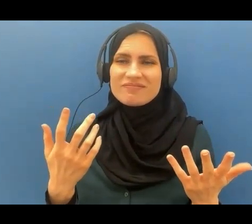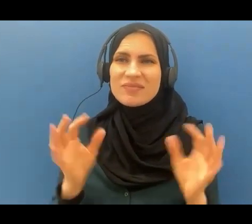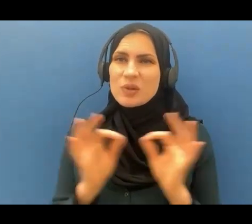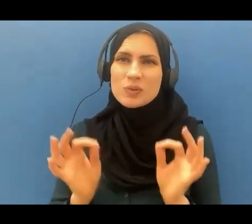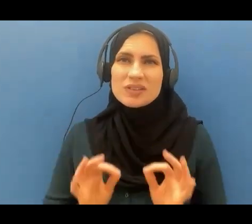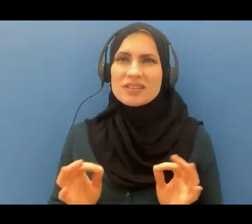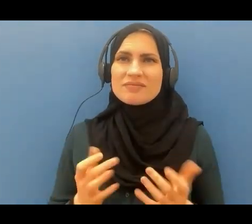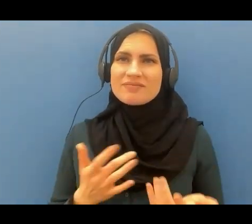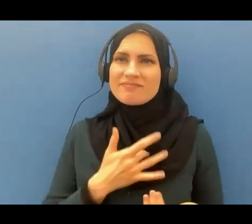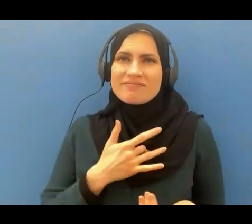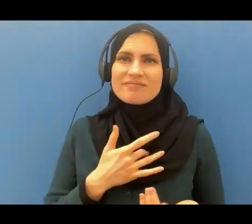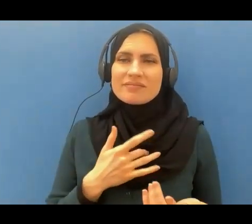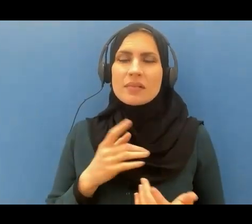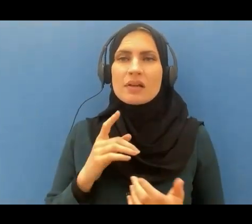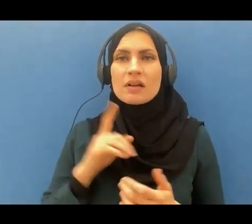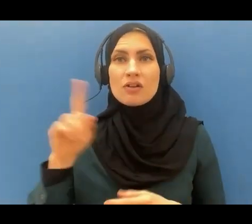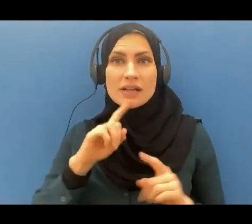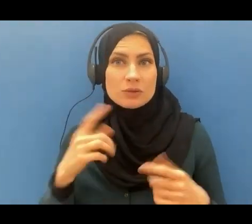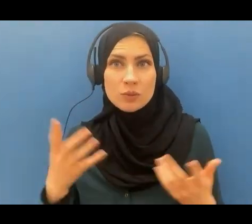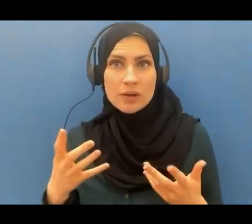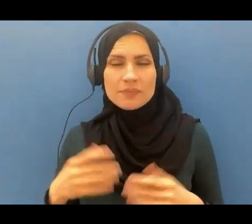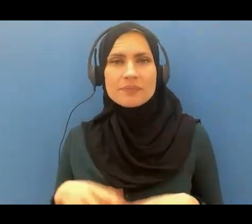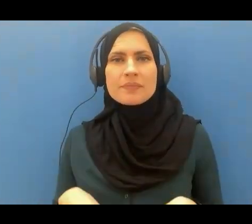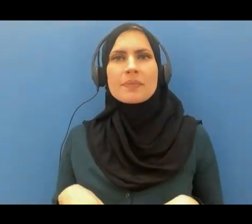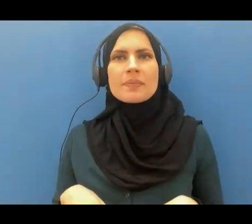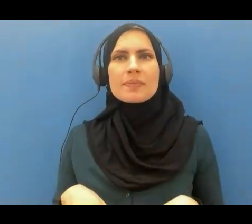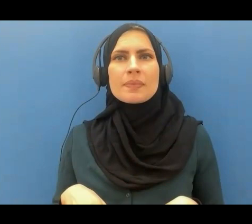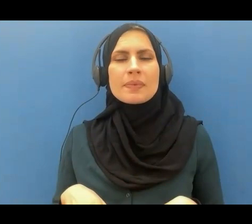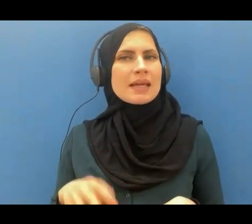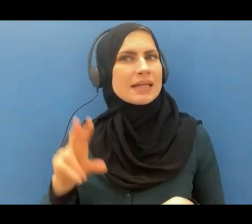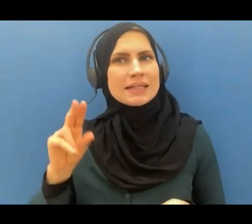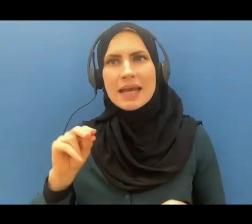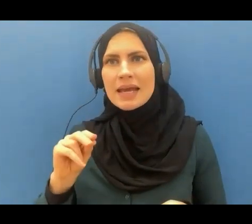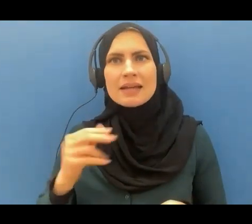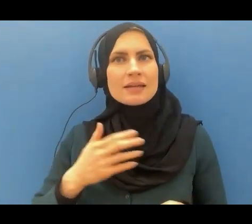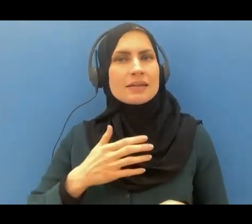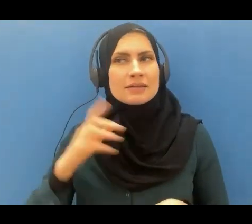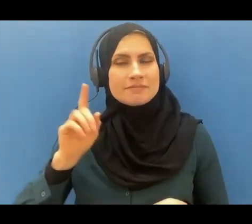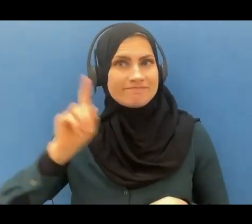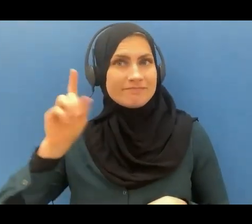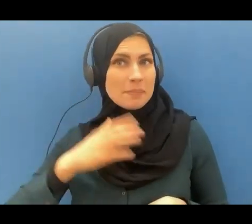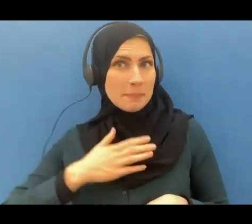nay my signs and proves and evidence and verses